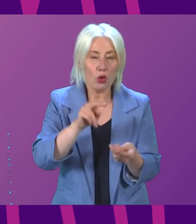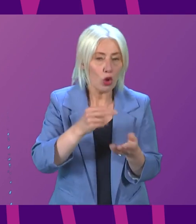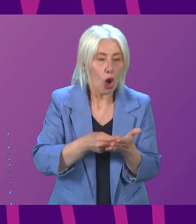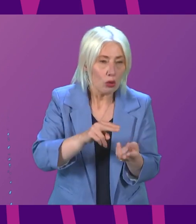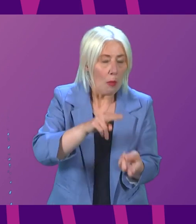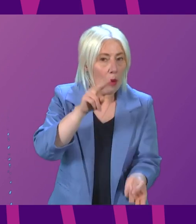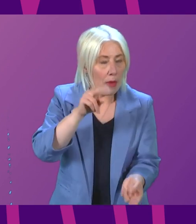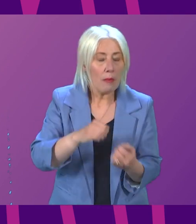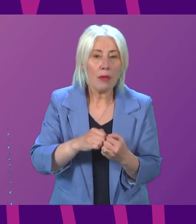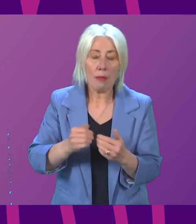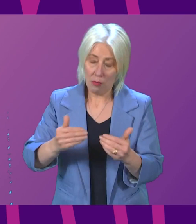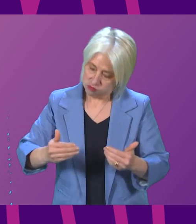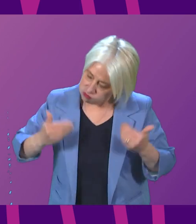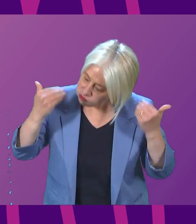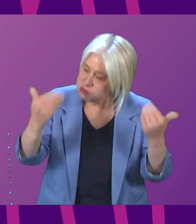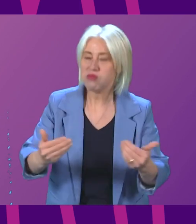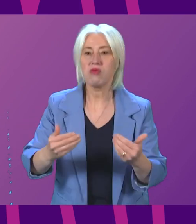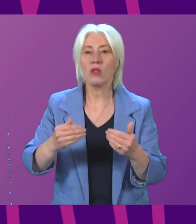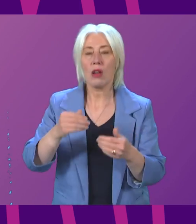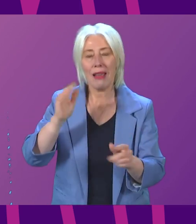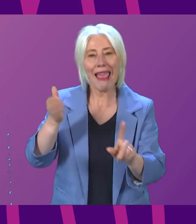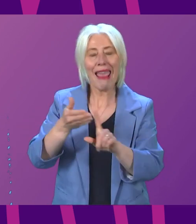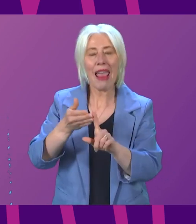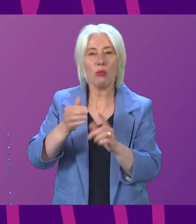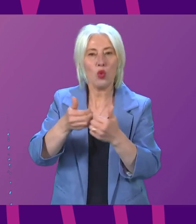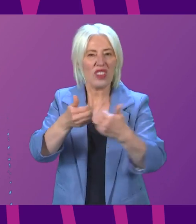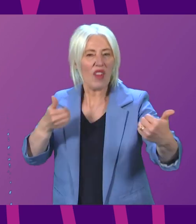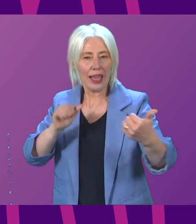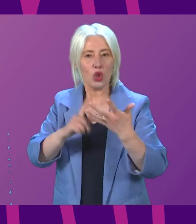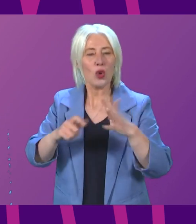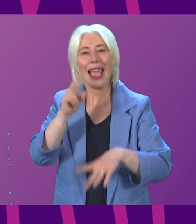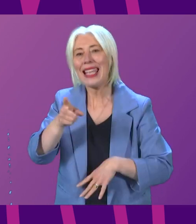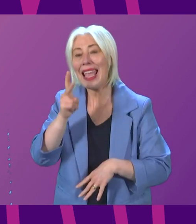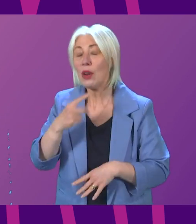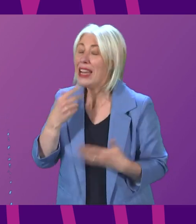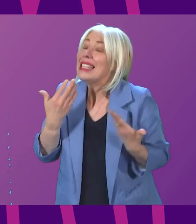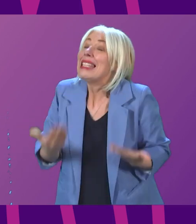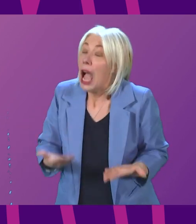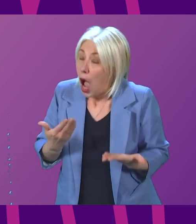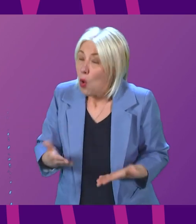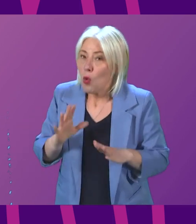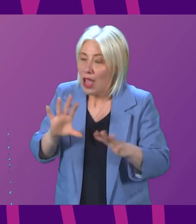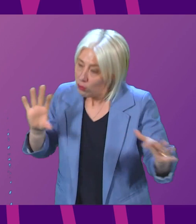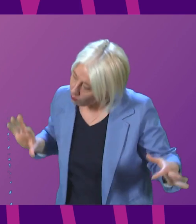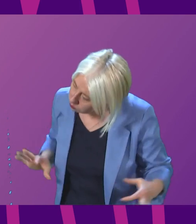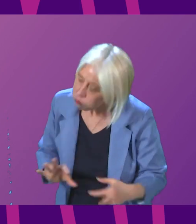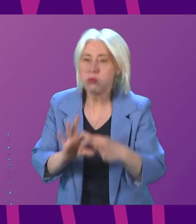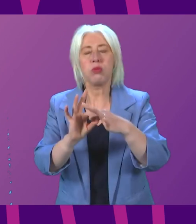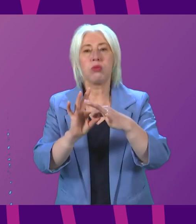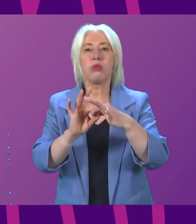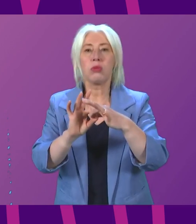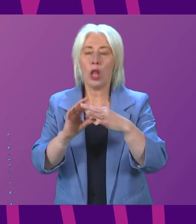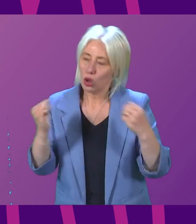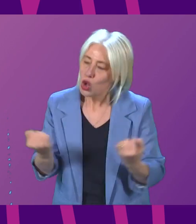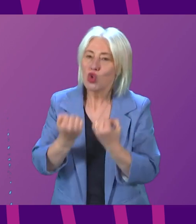Charging ahead with a plan to divide us is the wrong priority. When now, more than ever, we need to pull together using the